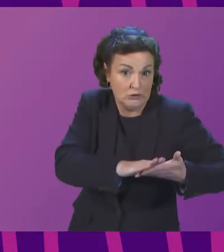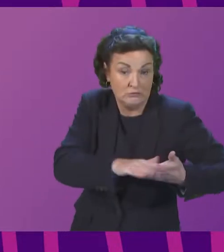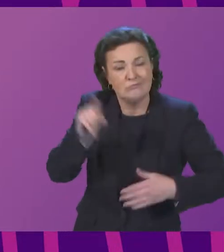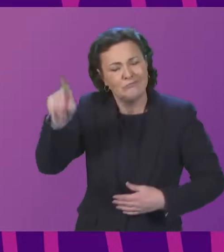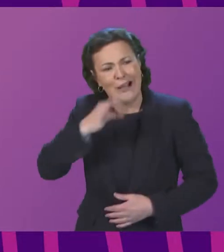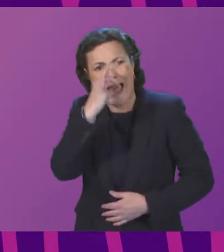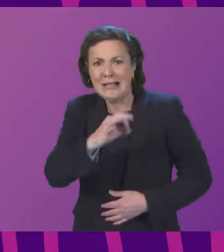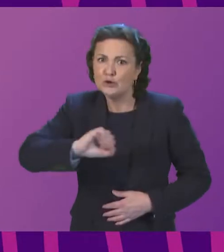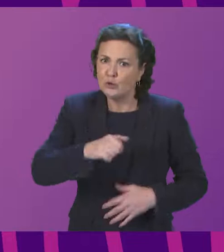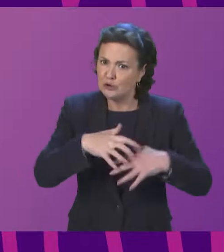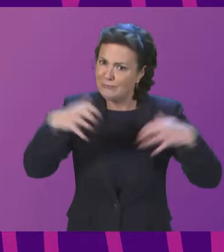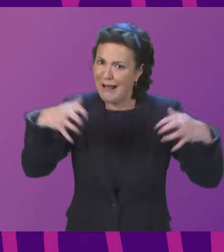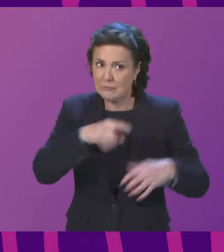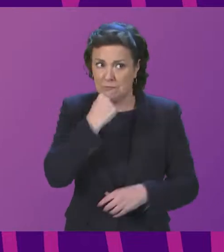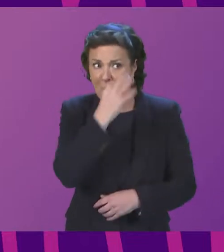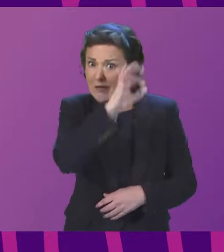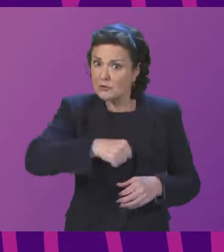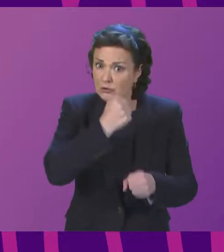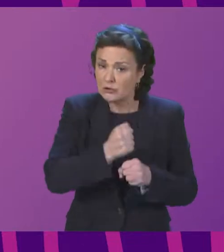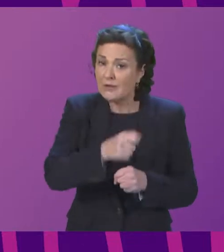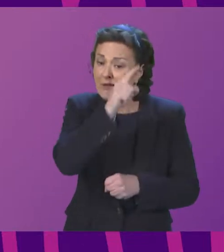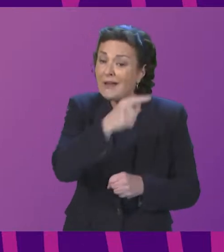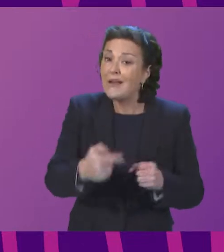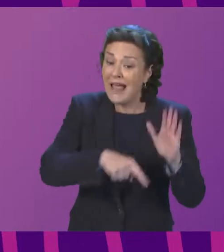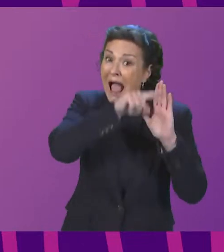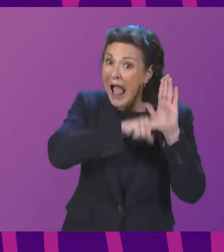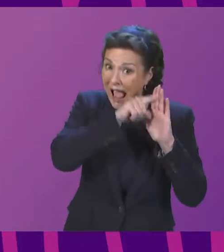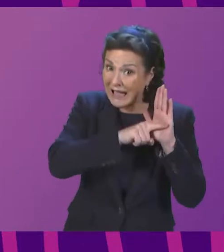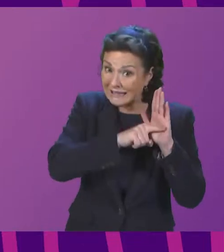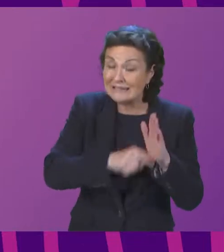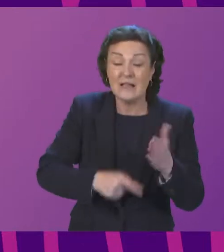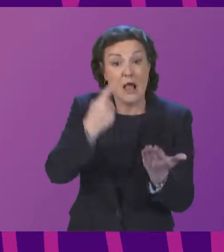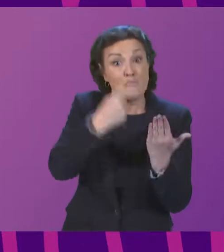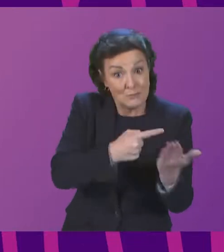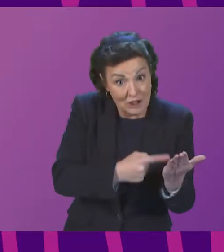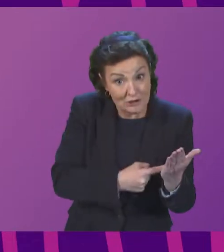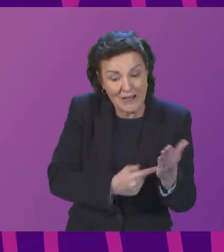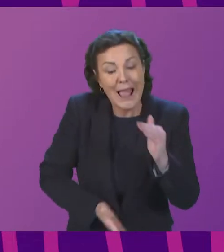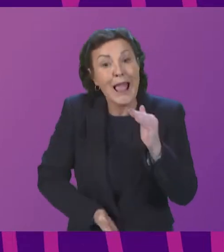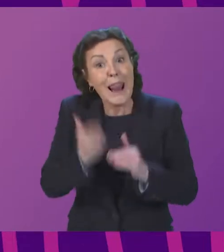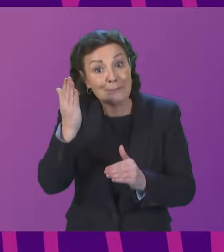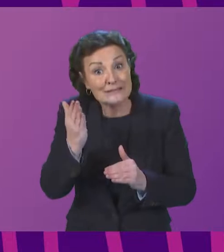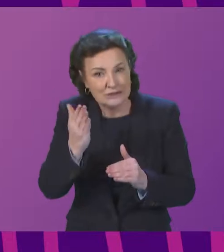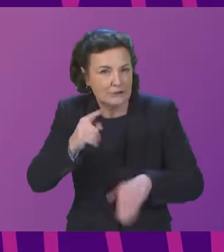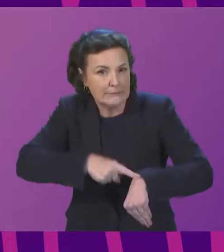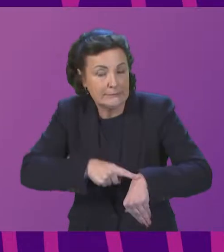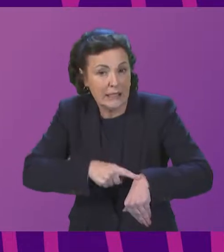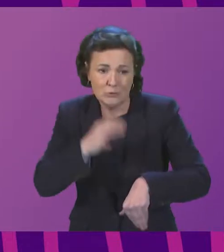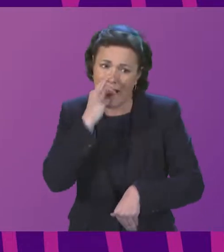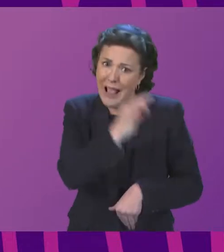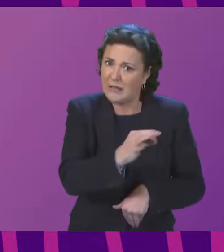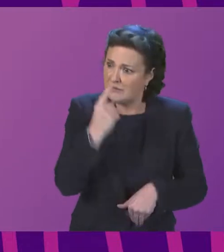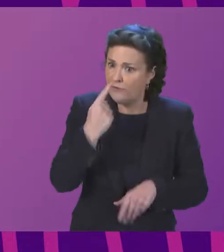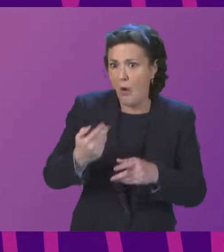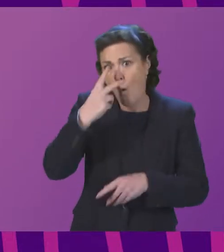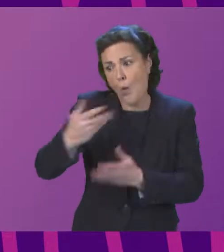the Scottish Government to amend the prescription and limitation act to allow retrospective claims to be made. Uh the petition was last considered the 17th